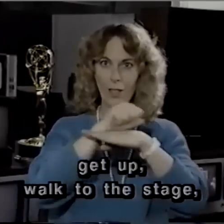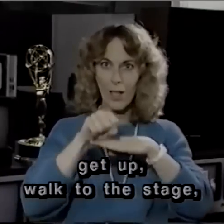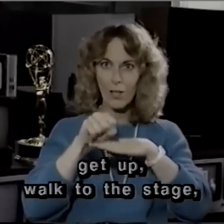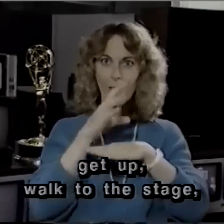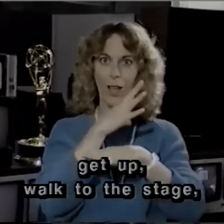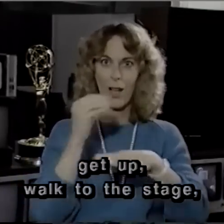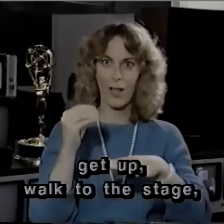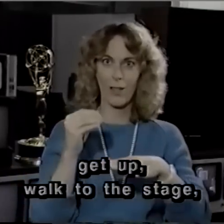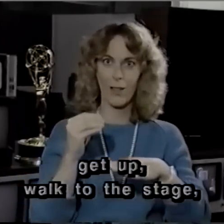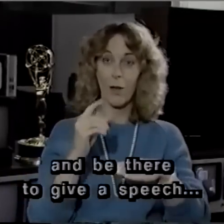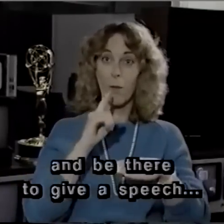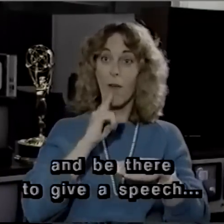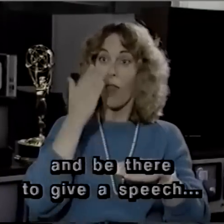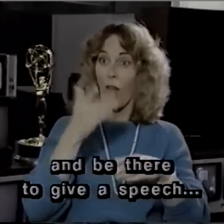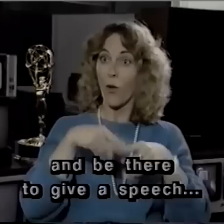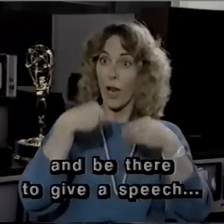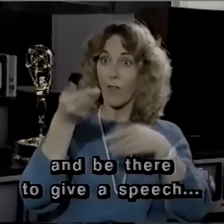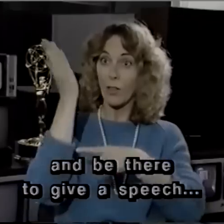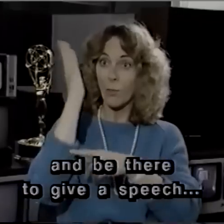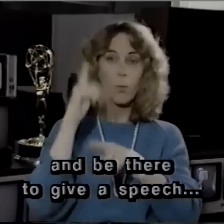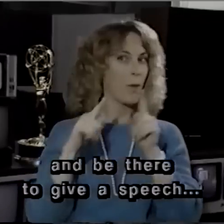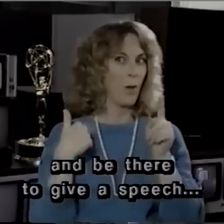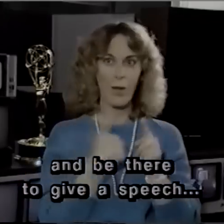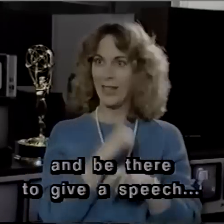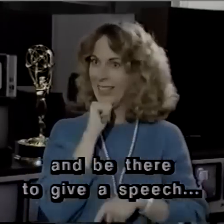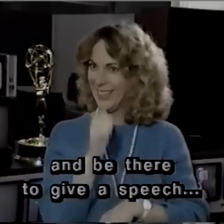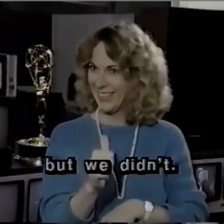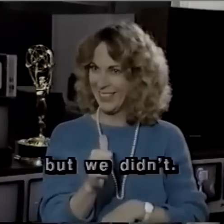stage. Be there to give a speech. But we didn't.